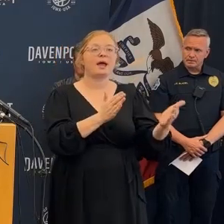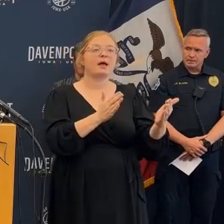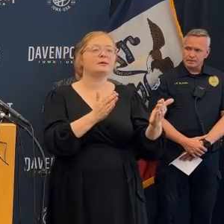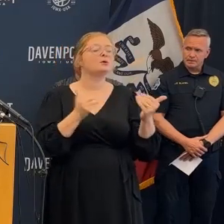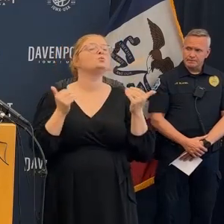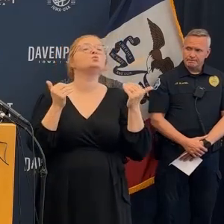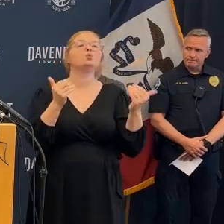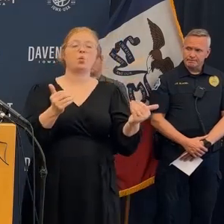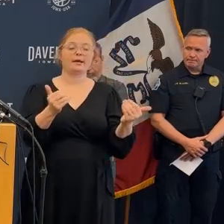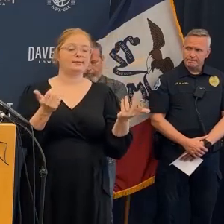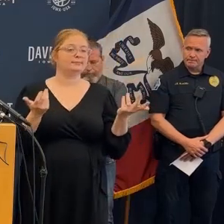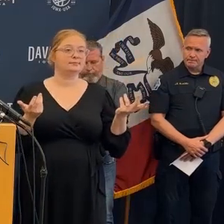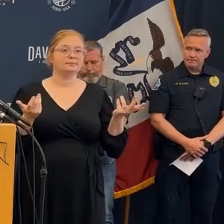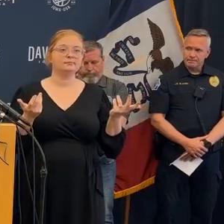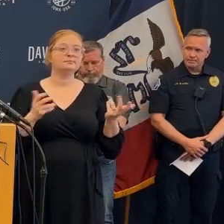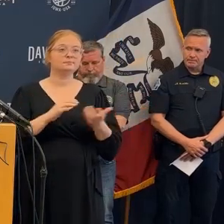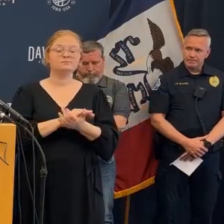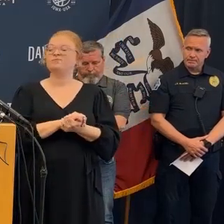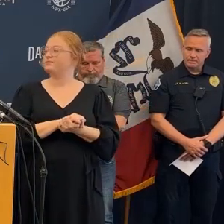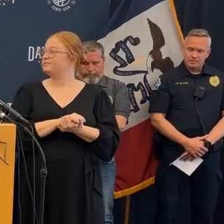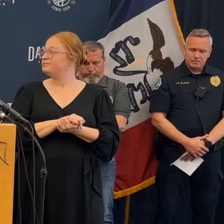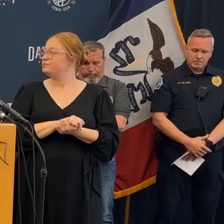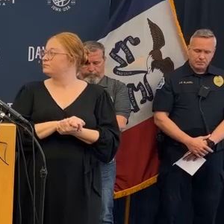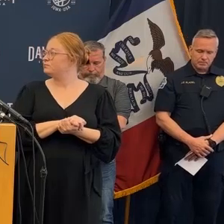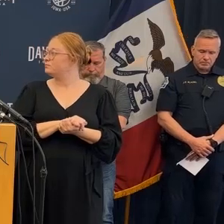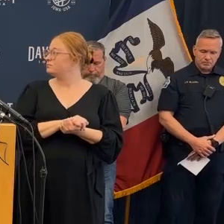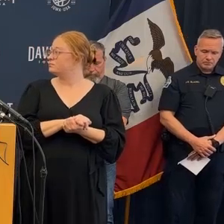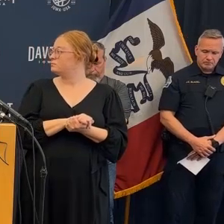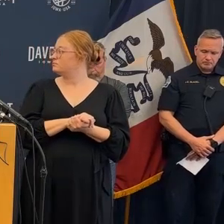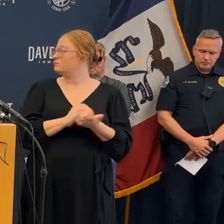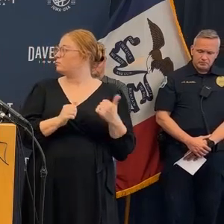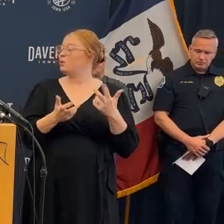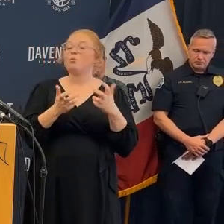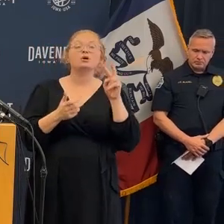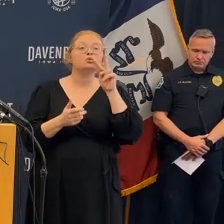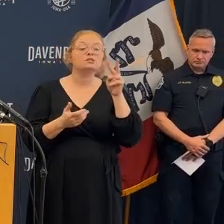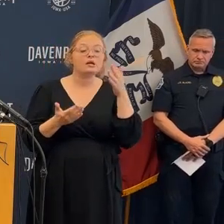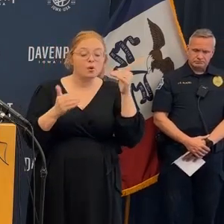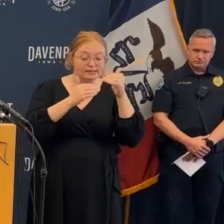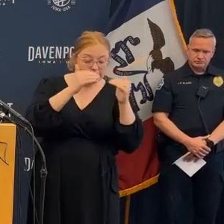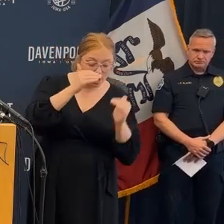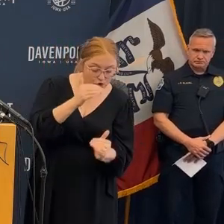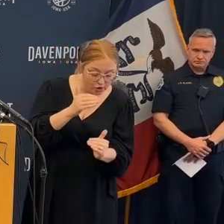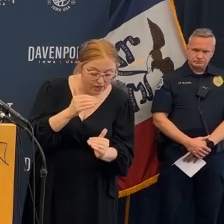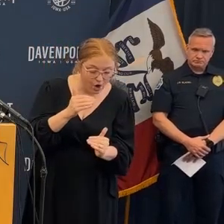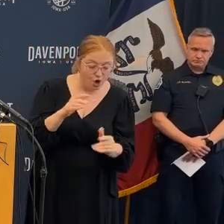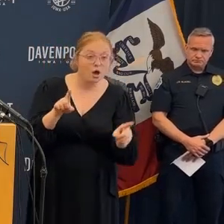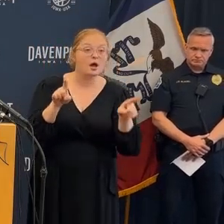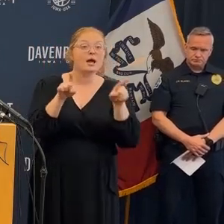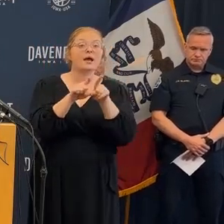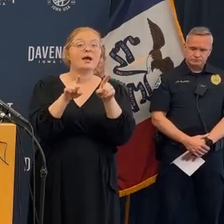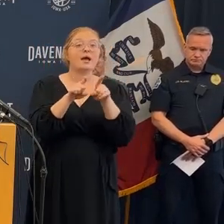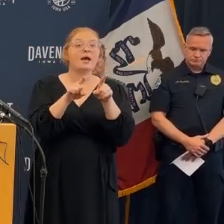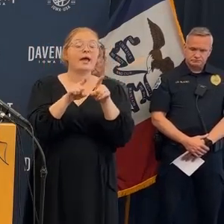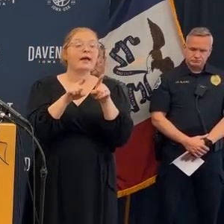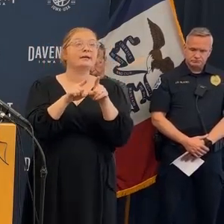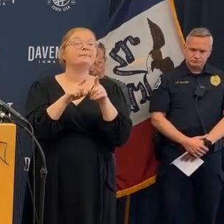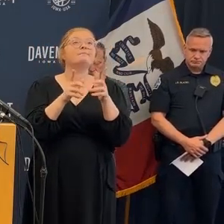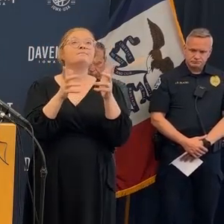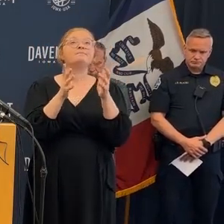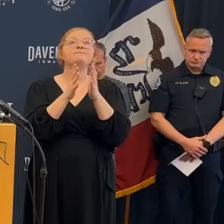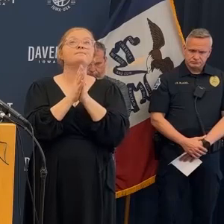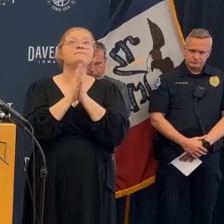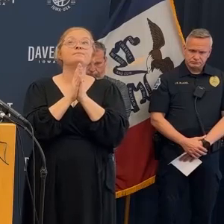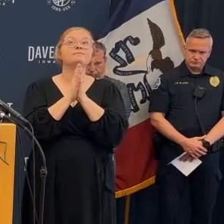and that's what we're praying for I just want the whole situation to be handled sensitively